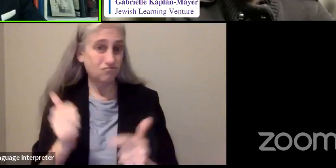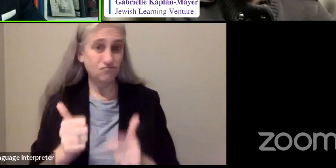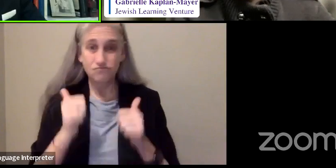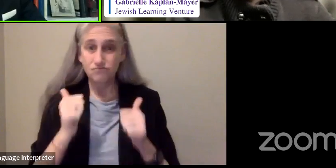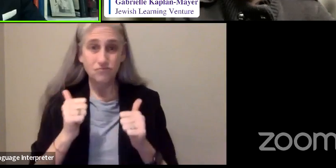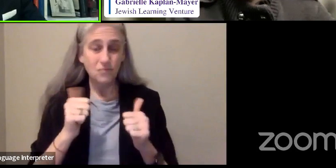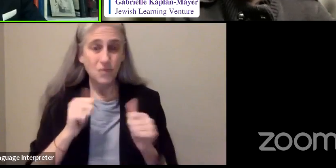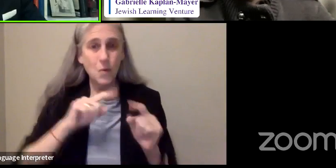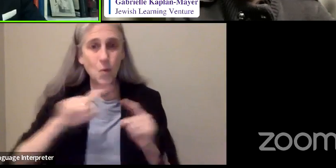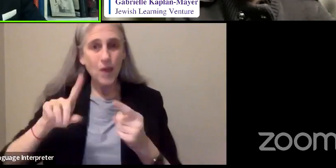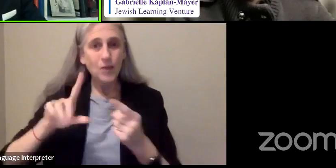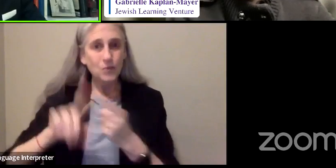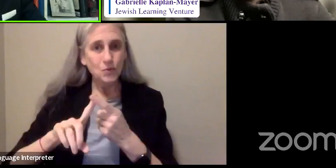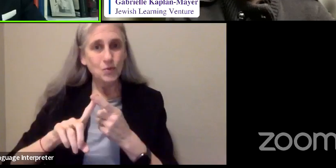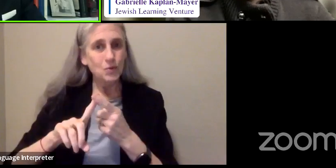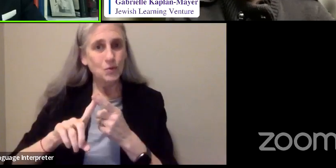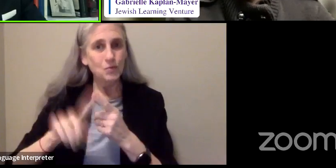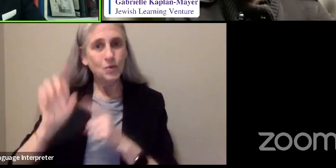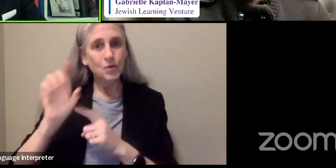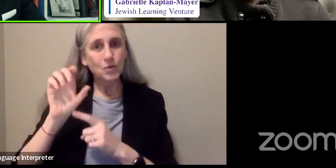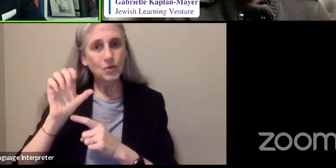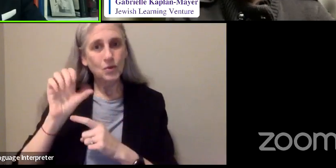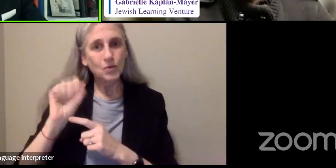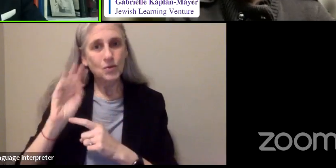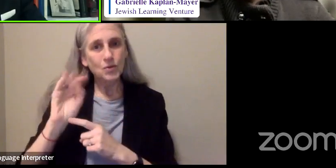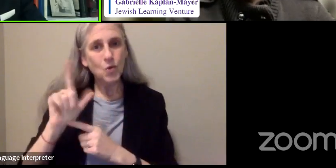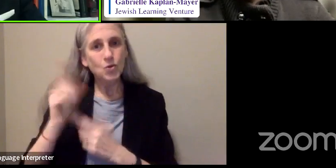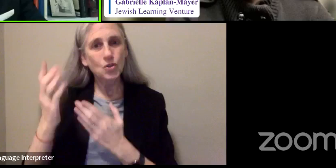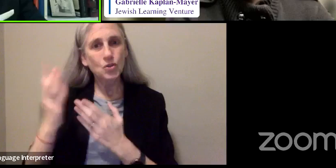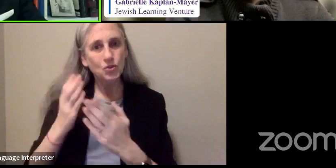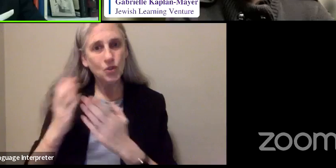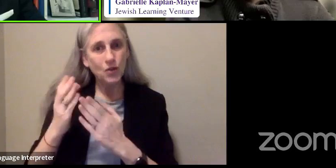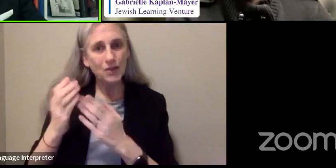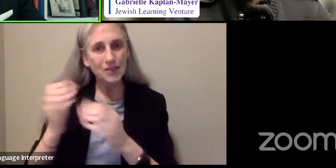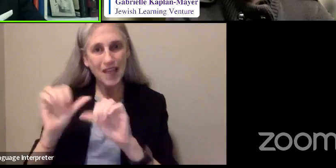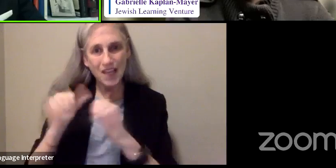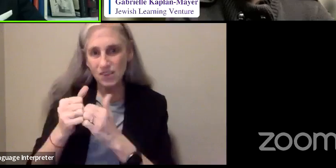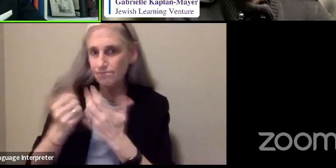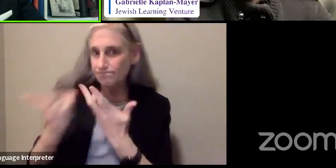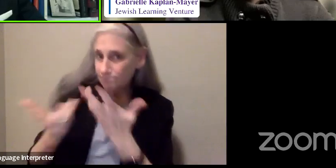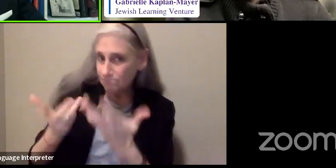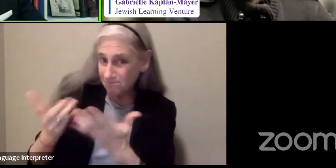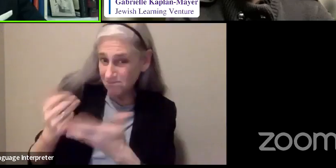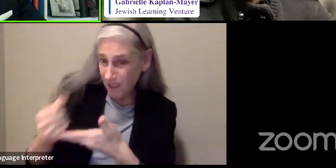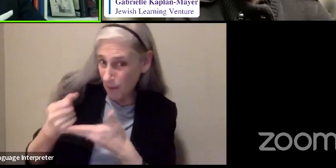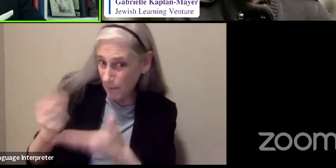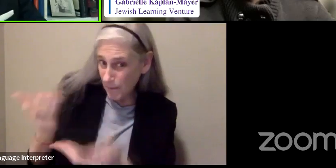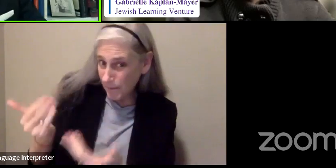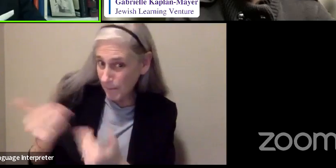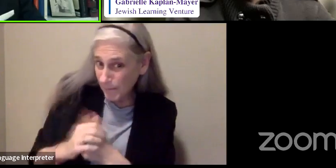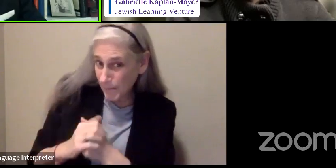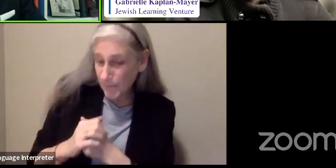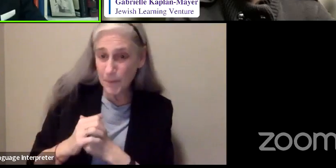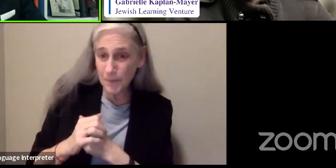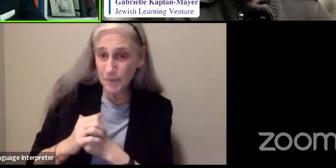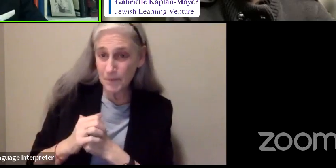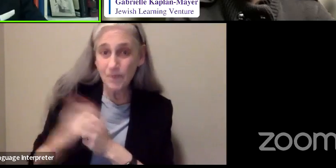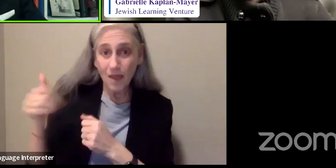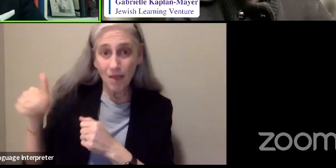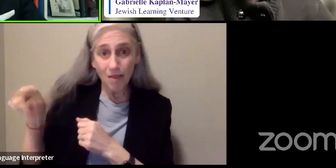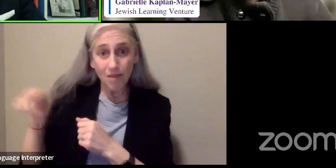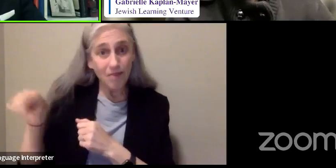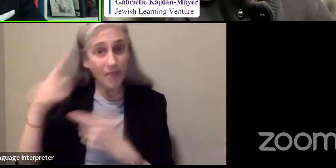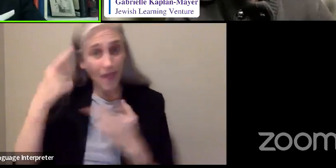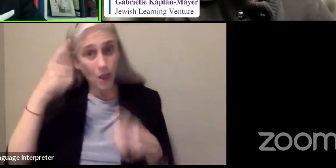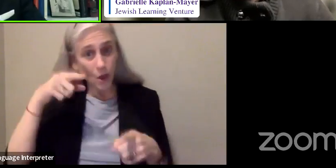a social service agency to ask for assistance. And they agreed they'd be